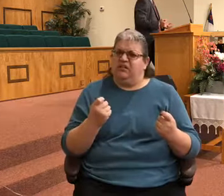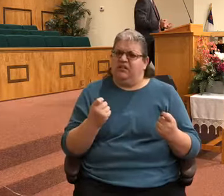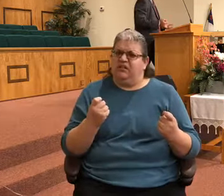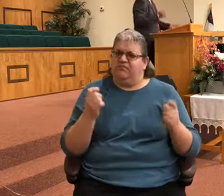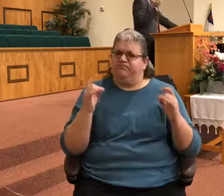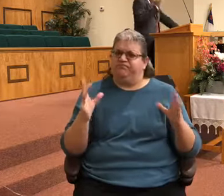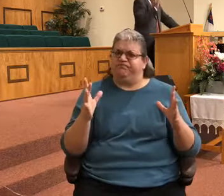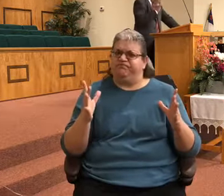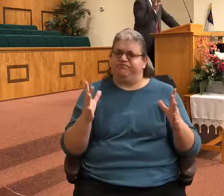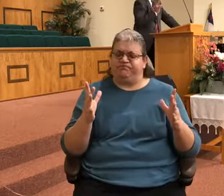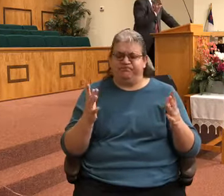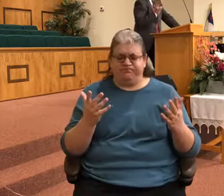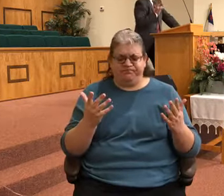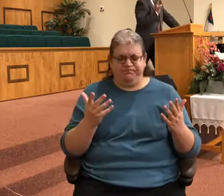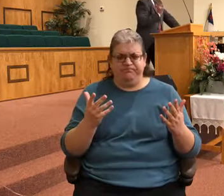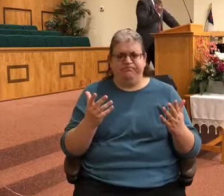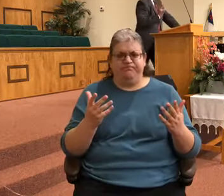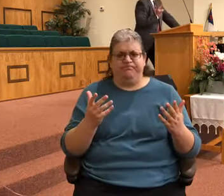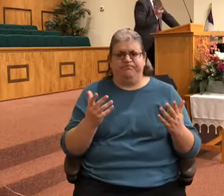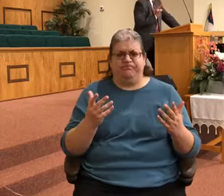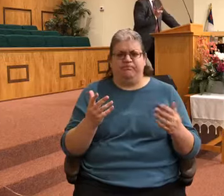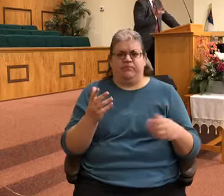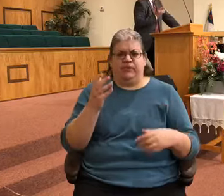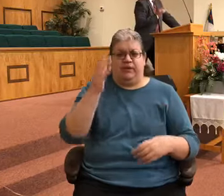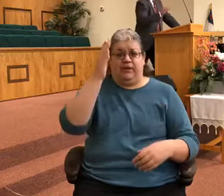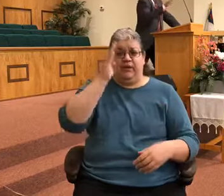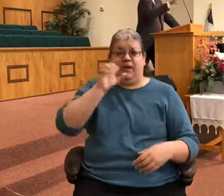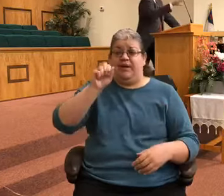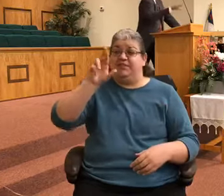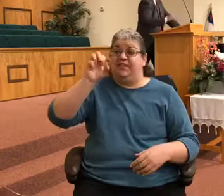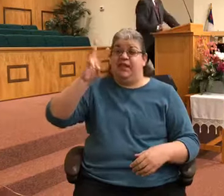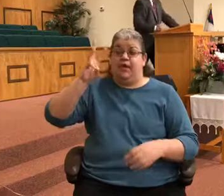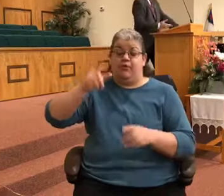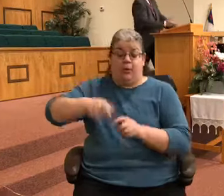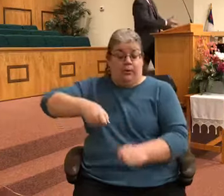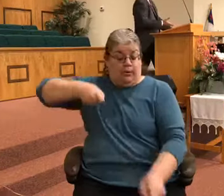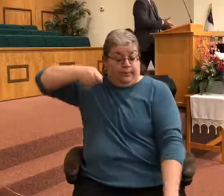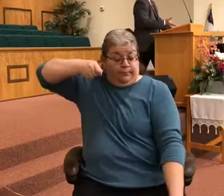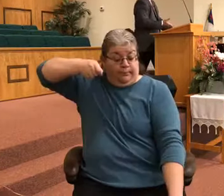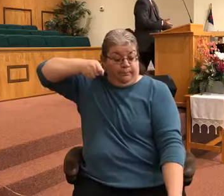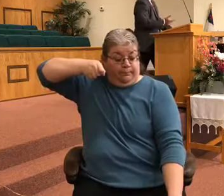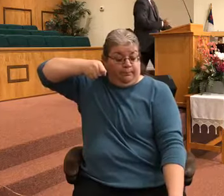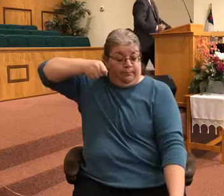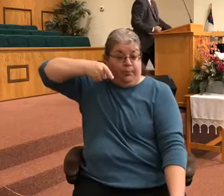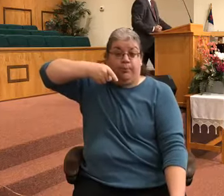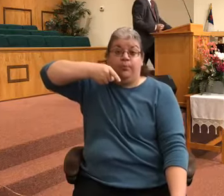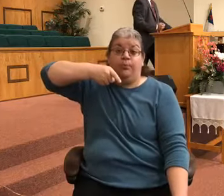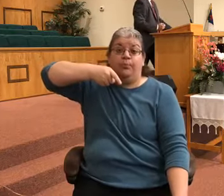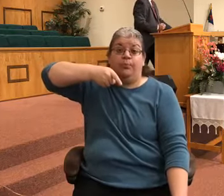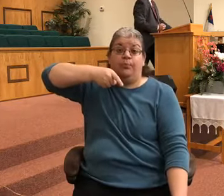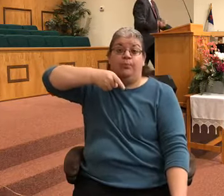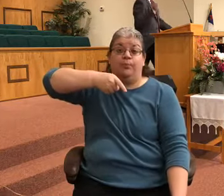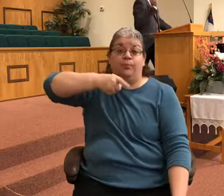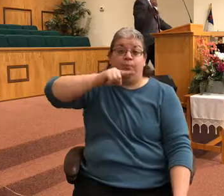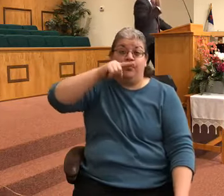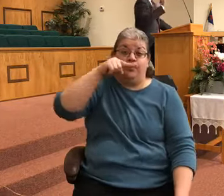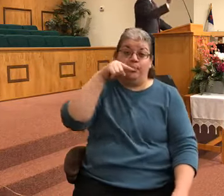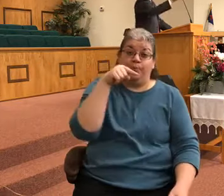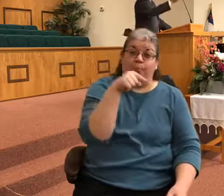And God would shoot an arrow to this earth, and it would land in an obscure place. We don't know where this arrow would land. We just know it was shot out